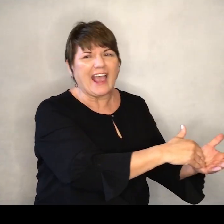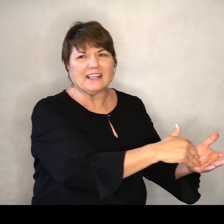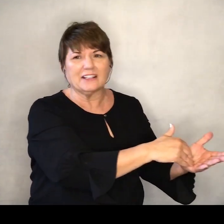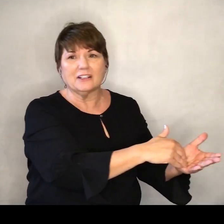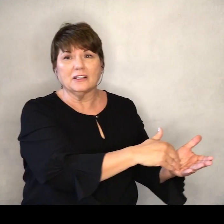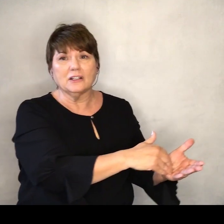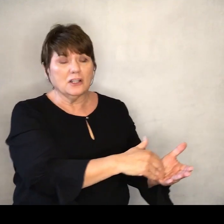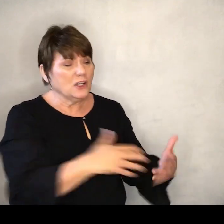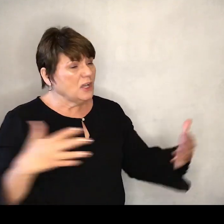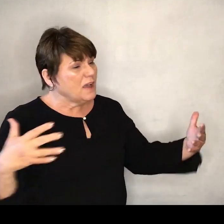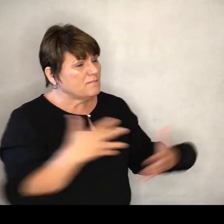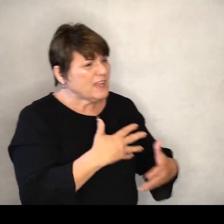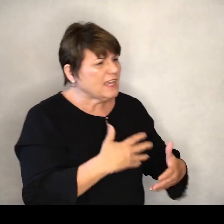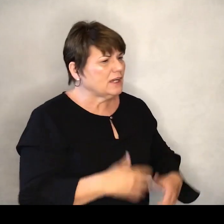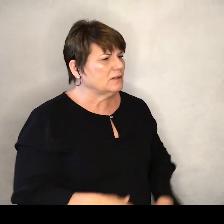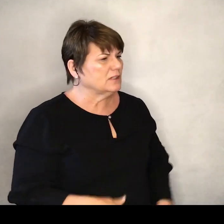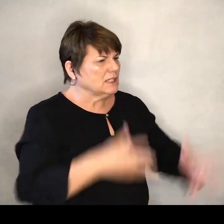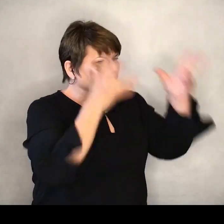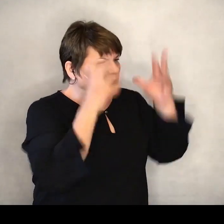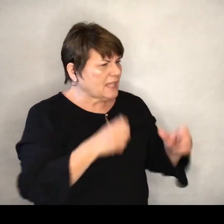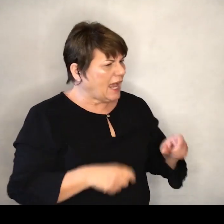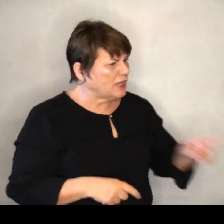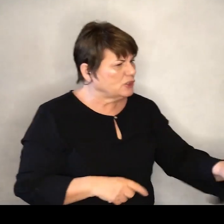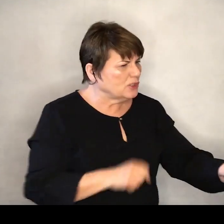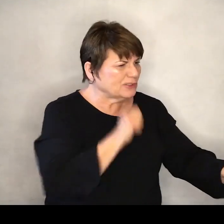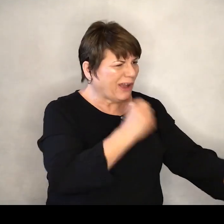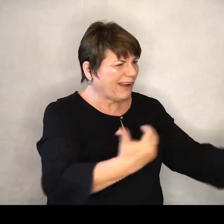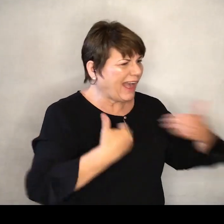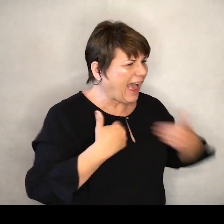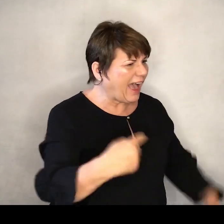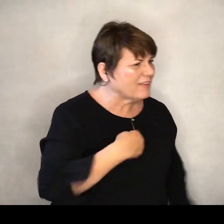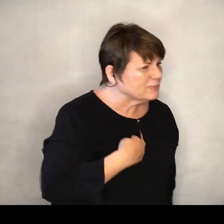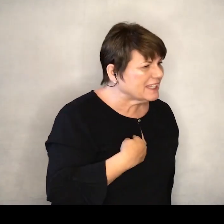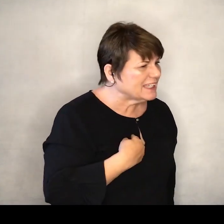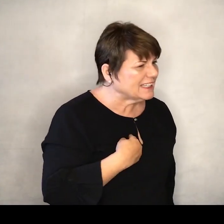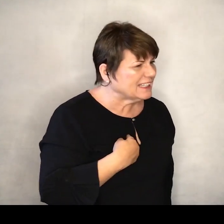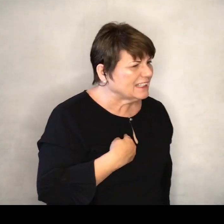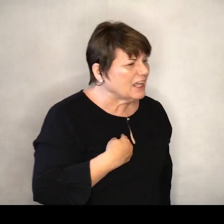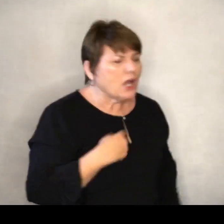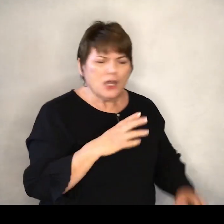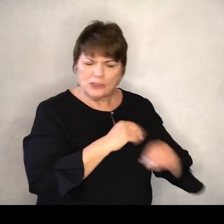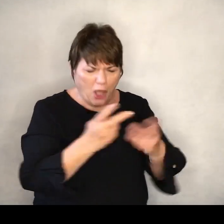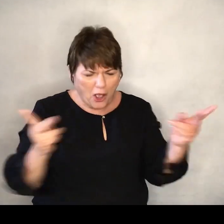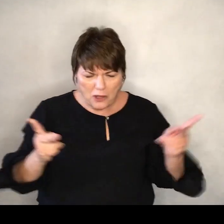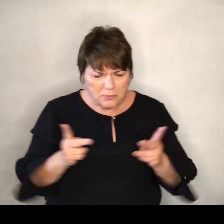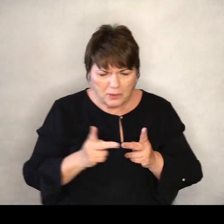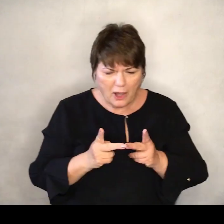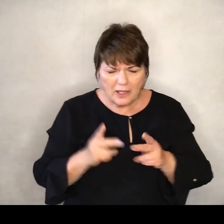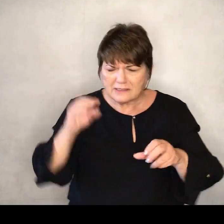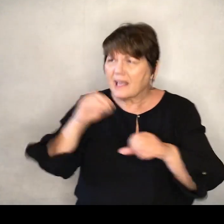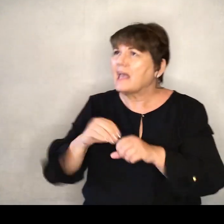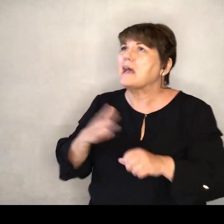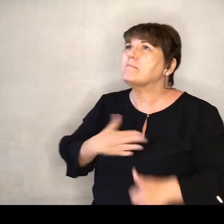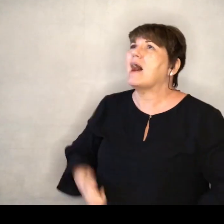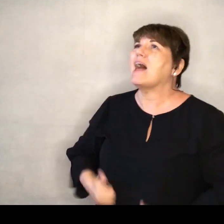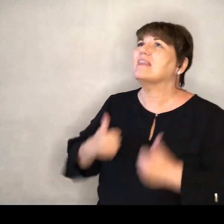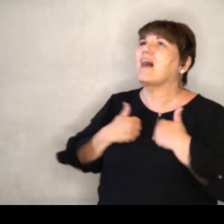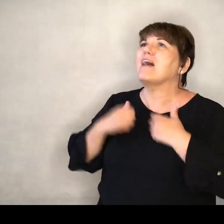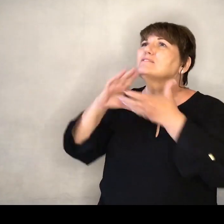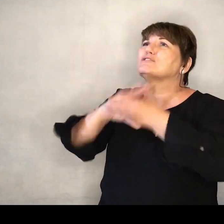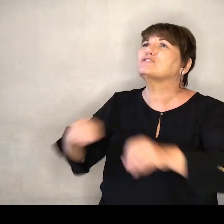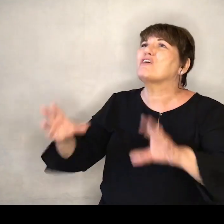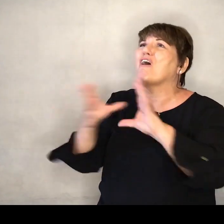Here you don't own me, there ain't no room in this story.